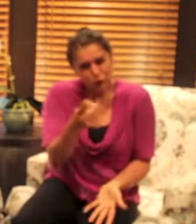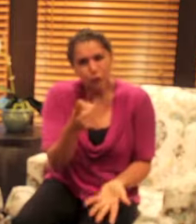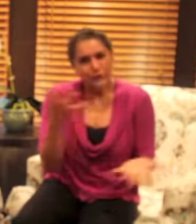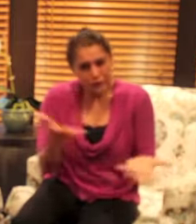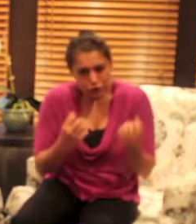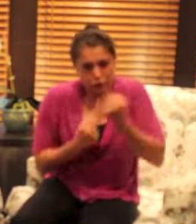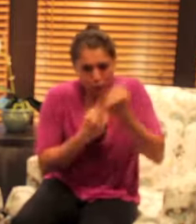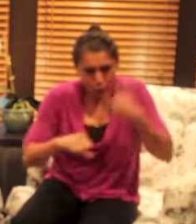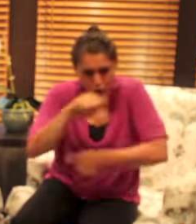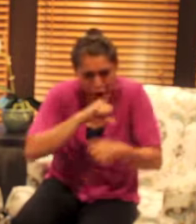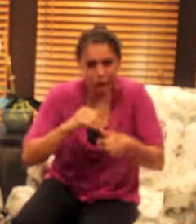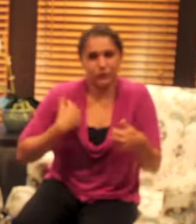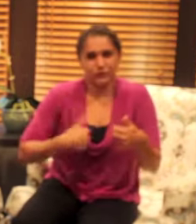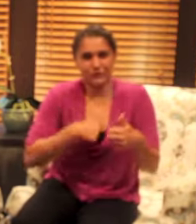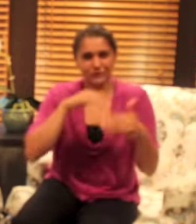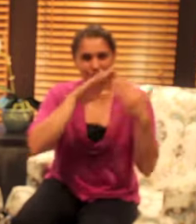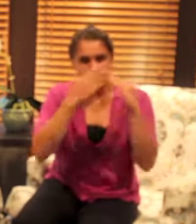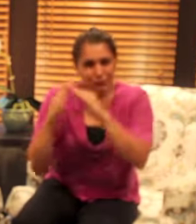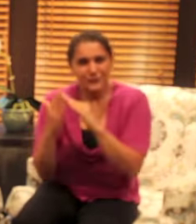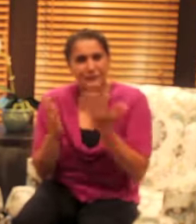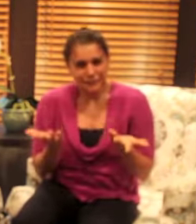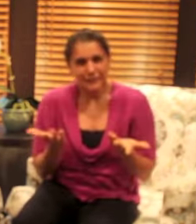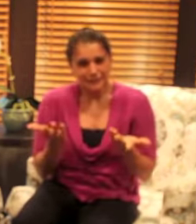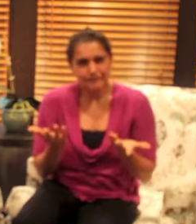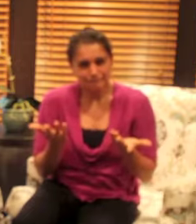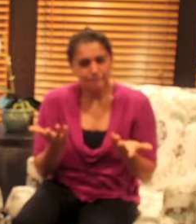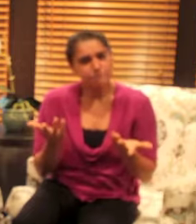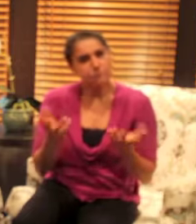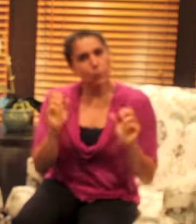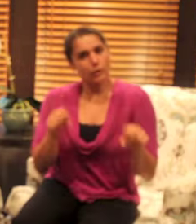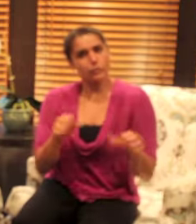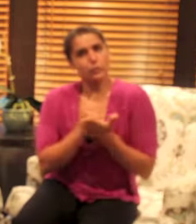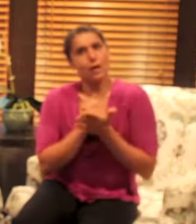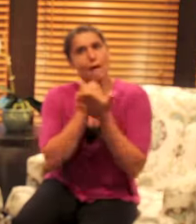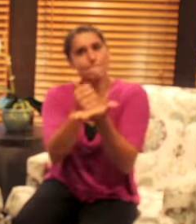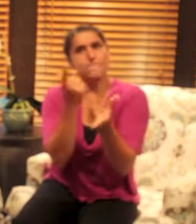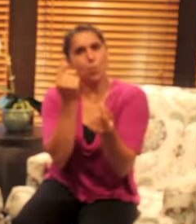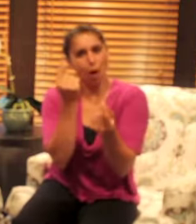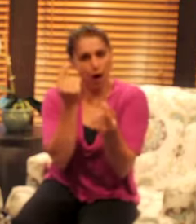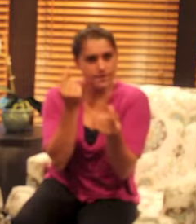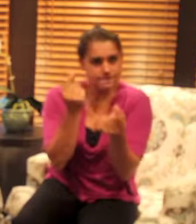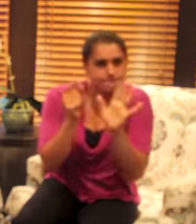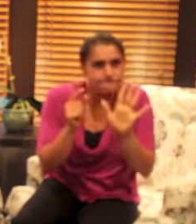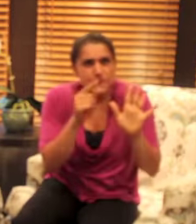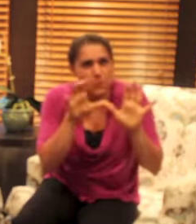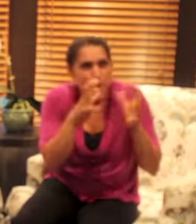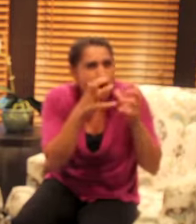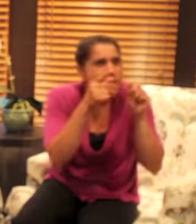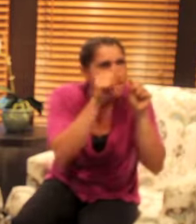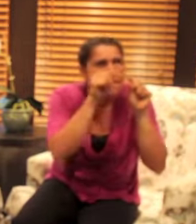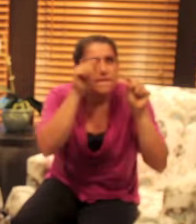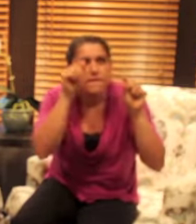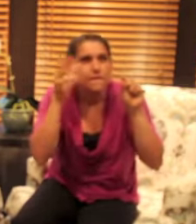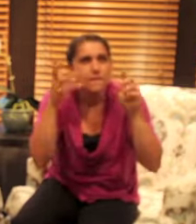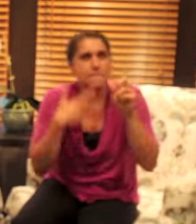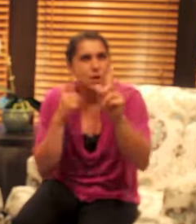is you know well beyond what you're able to do we want to help to connect the dots we want to help you to figure